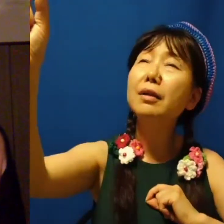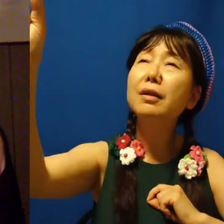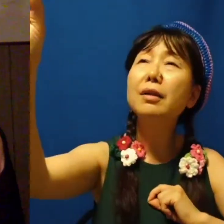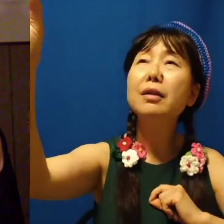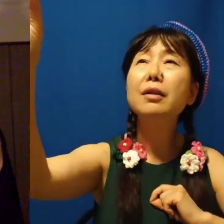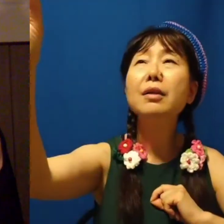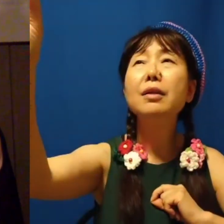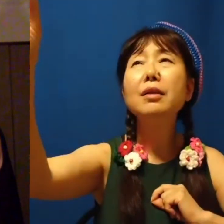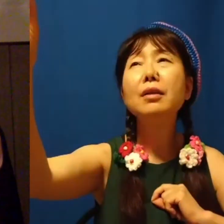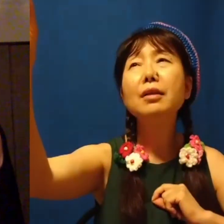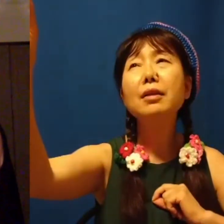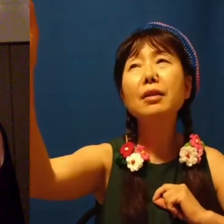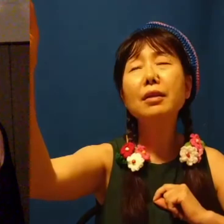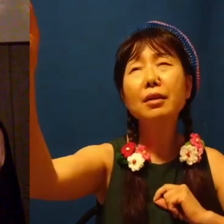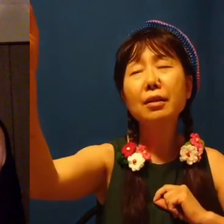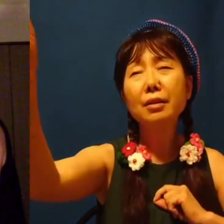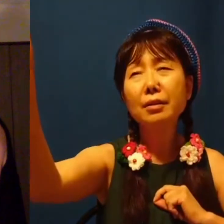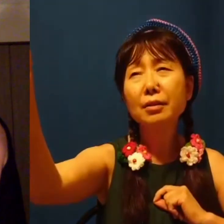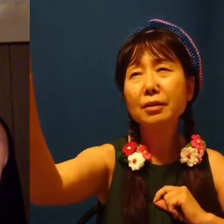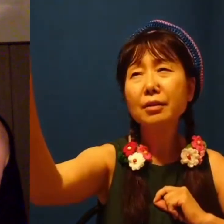More than the me, As I far